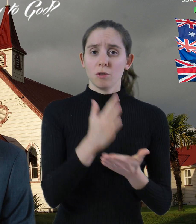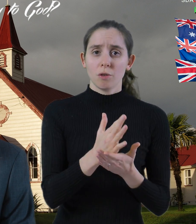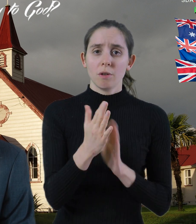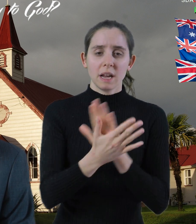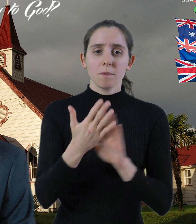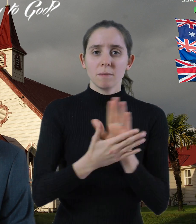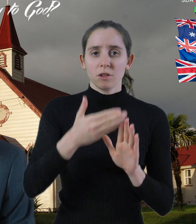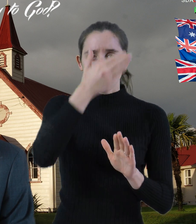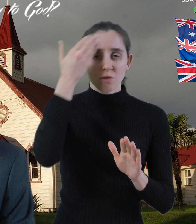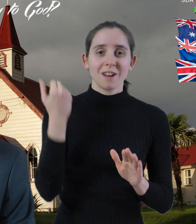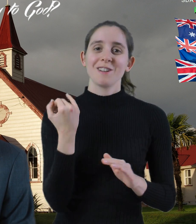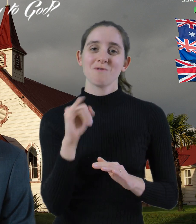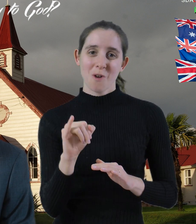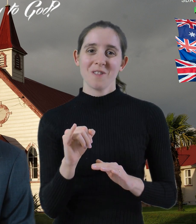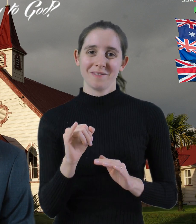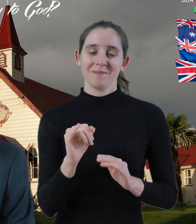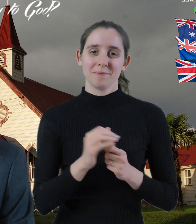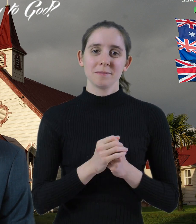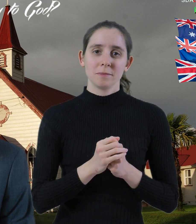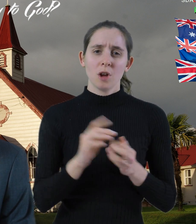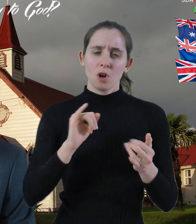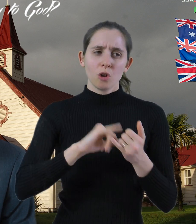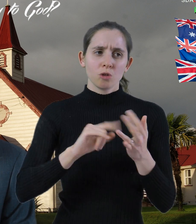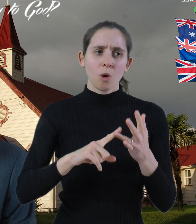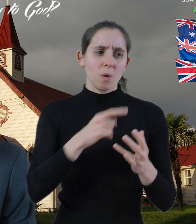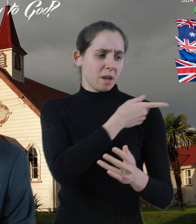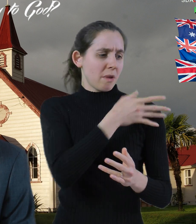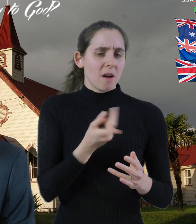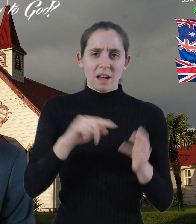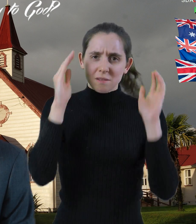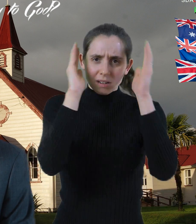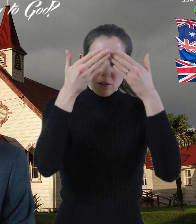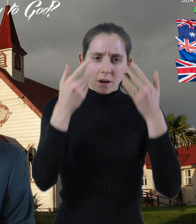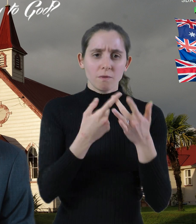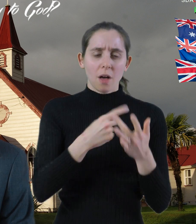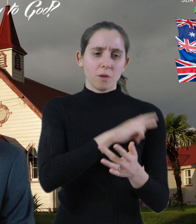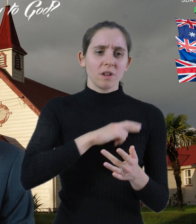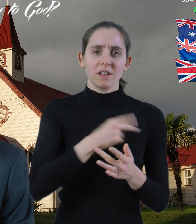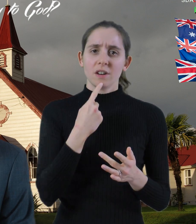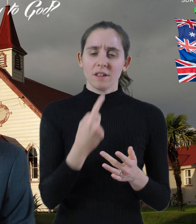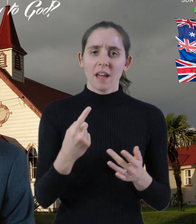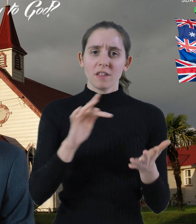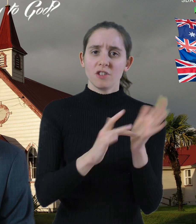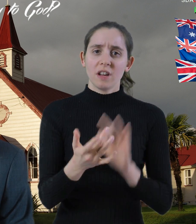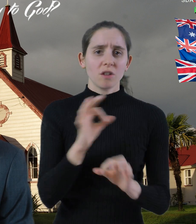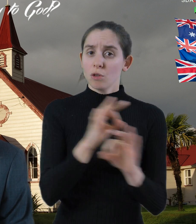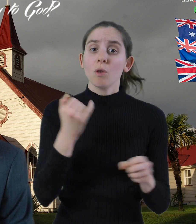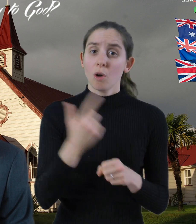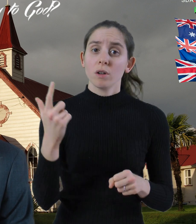then Christianity is wrong. So is it proud and narrow-minded for other religions to say that Jesus is not God and that